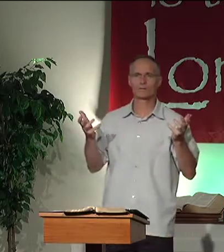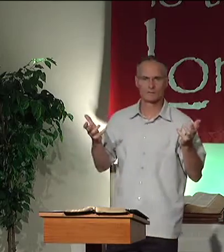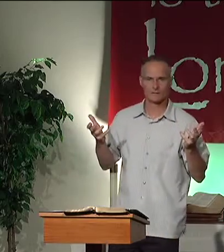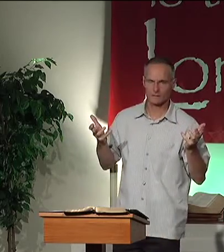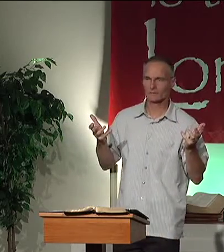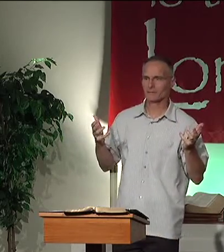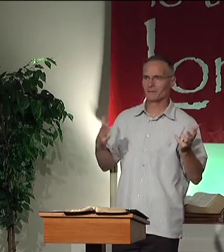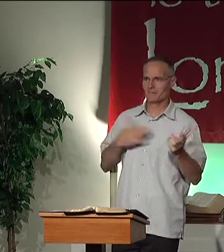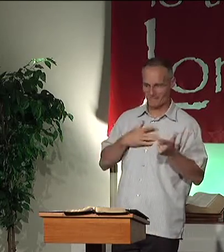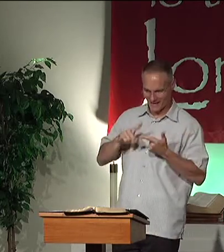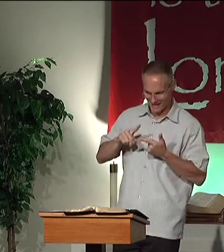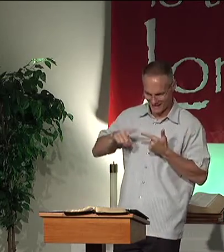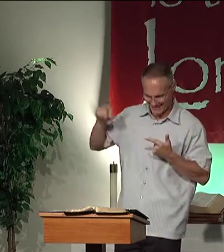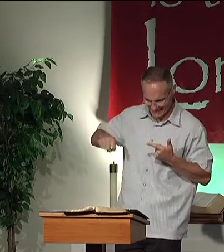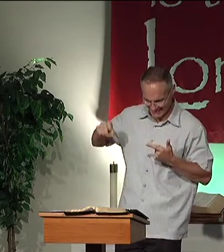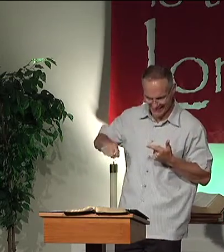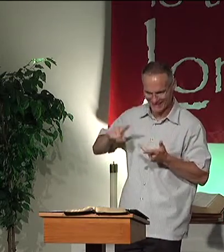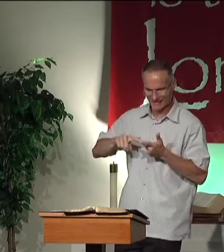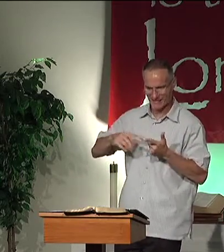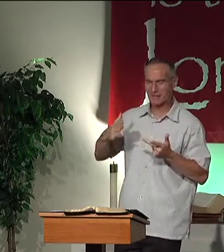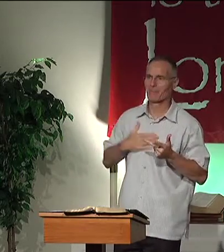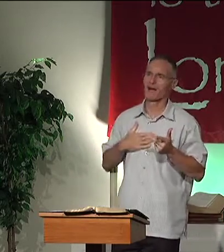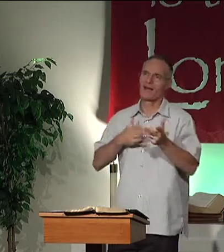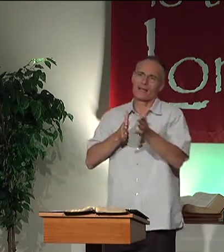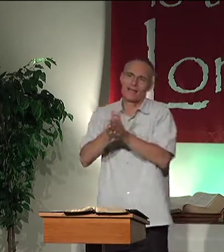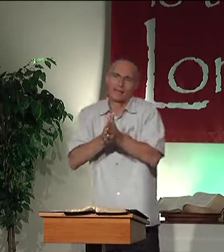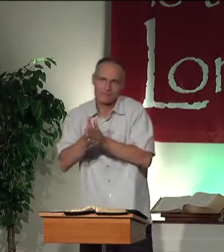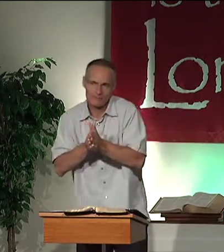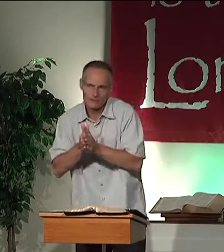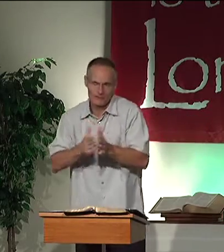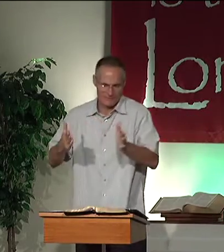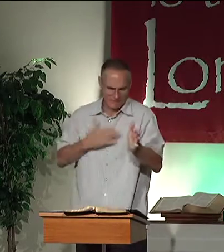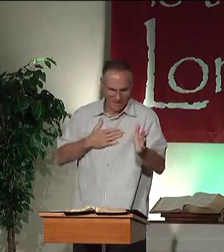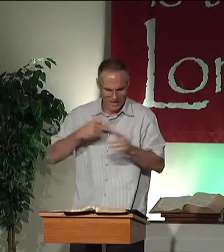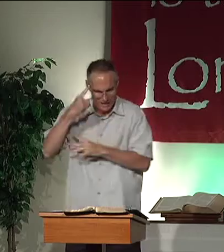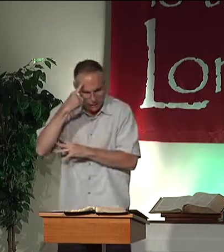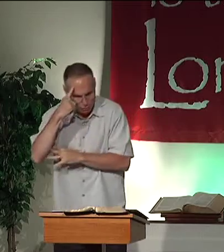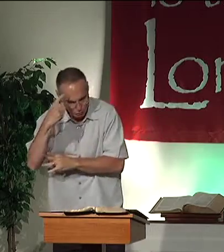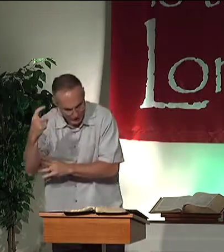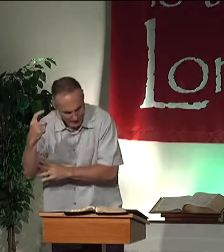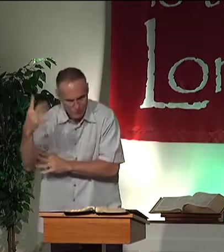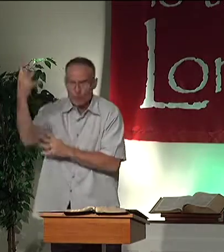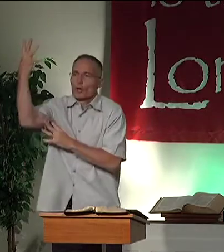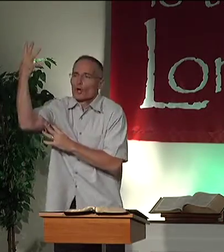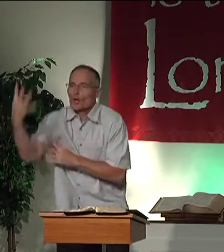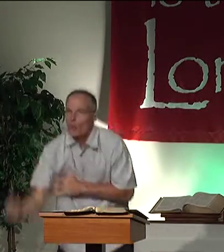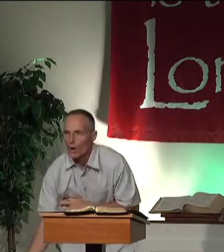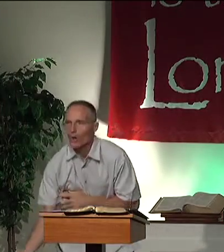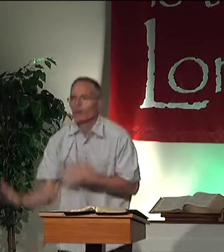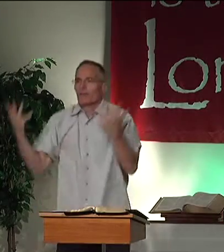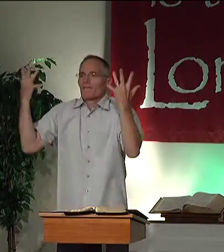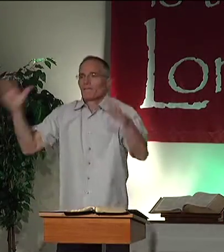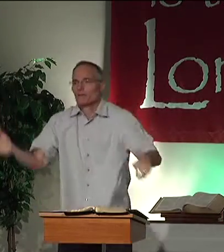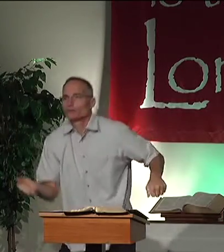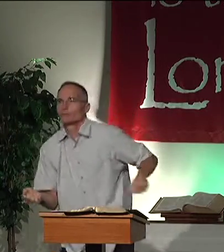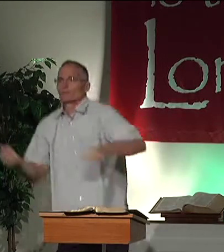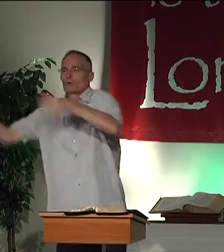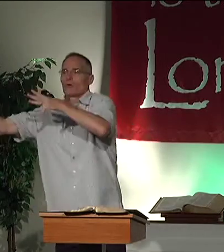I'm rejecting my wants, my needs, my ambition, my dreams are all gone.